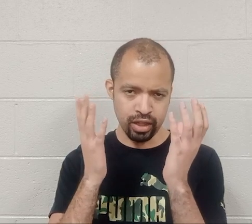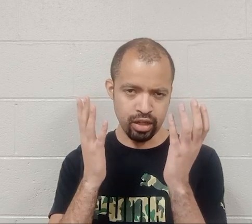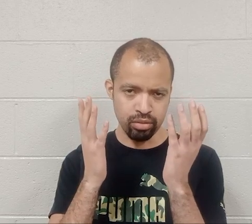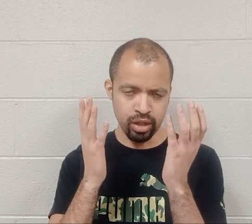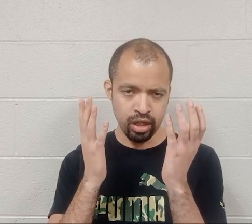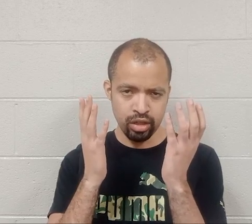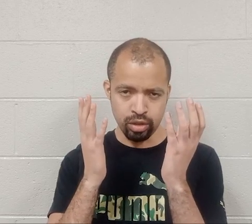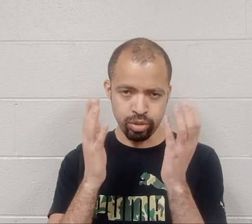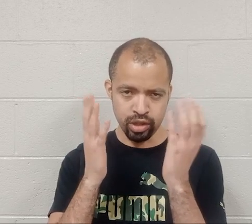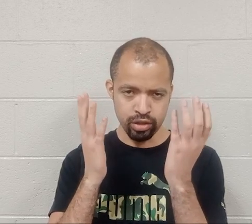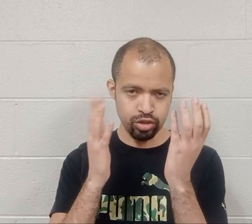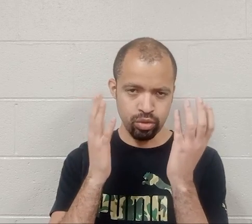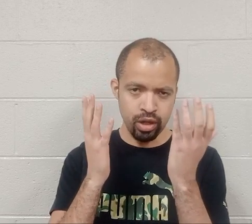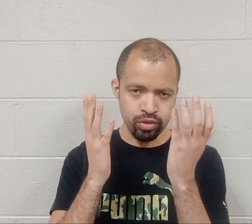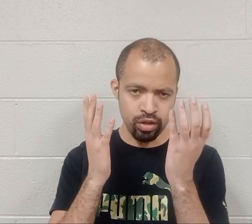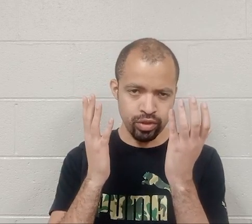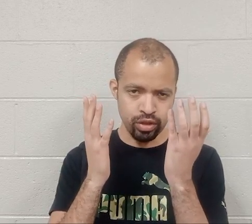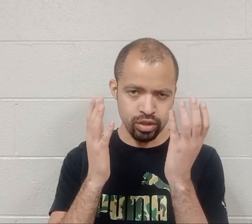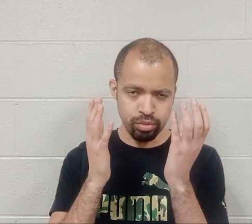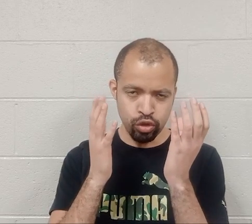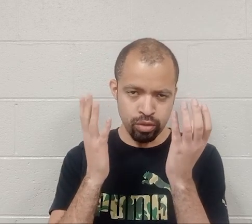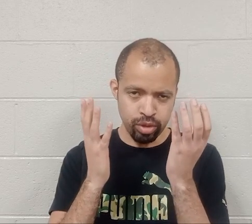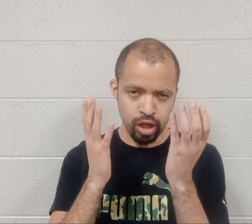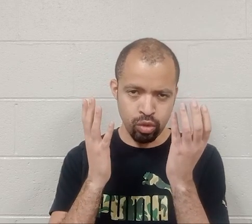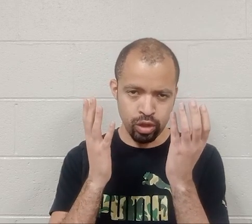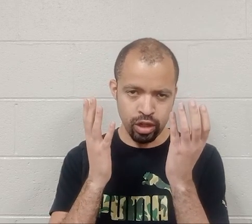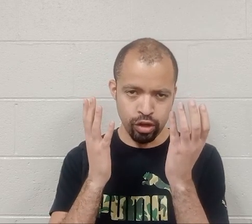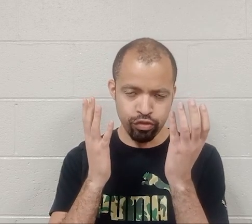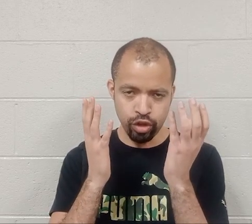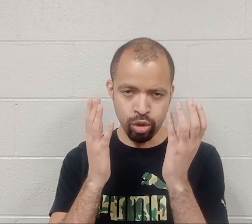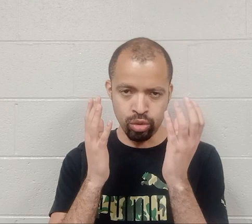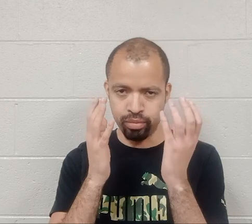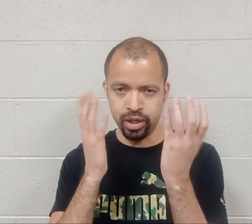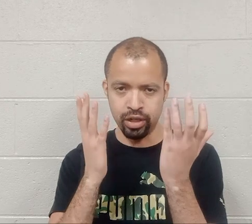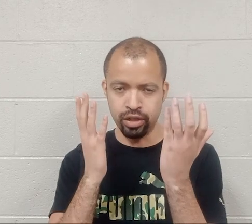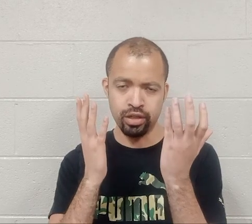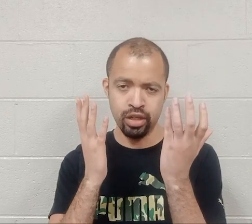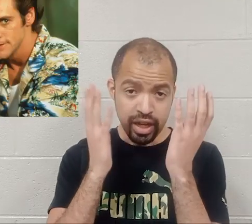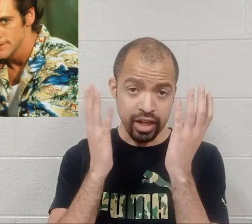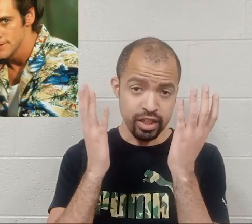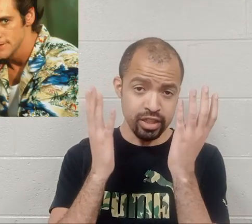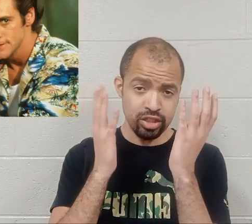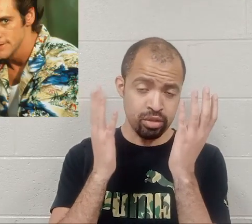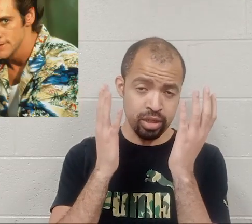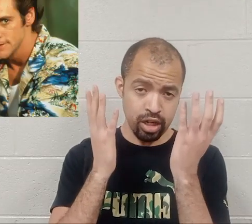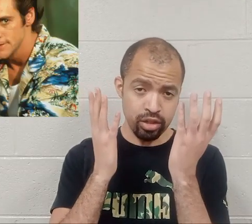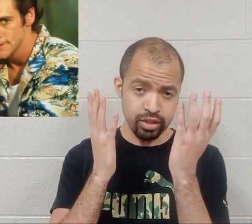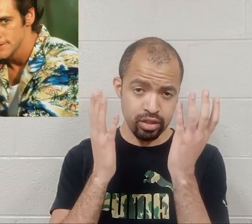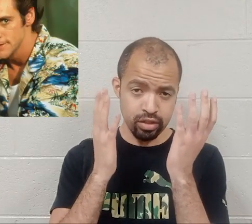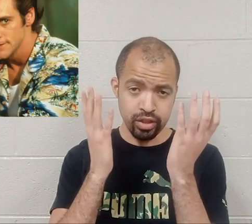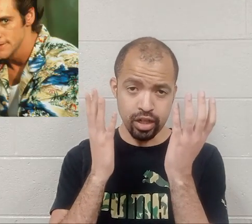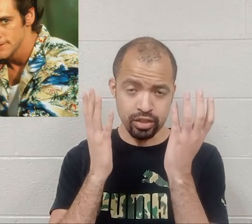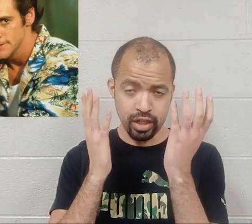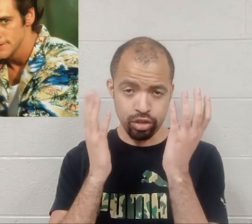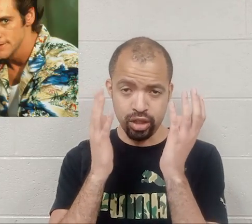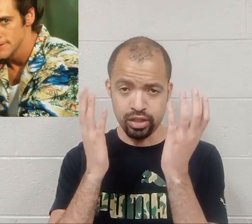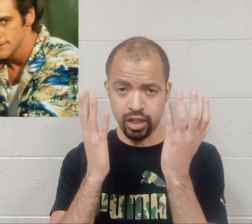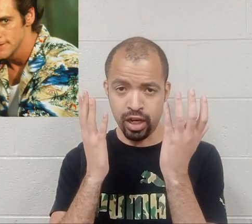kept the prettiest director, then this movie probably would have flowed better. At least Jim Carrey still does a great job